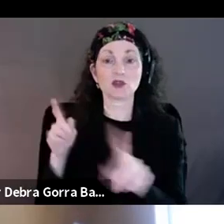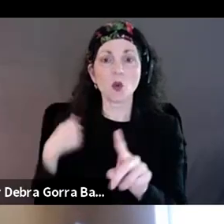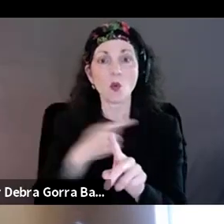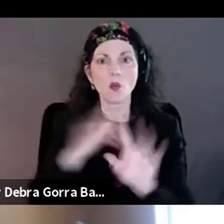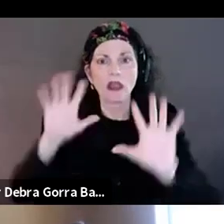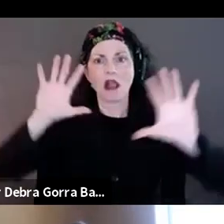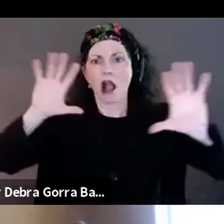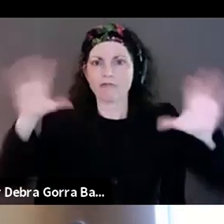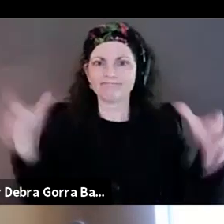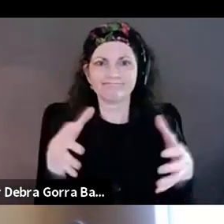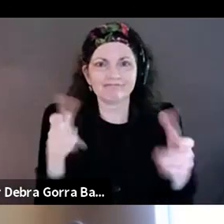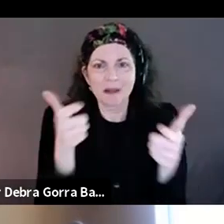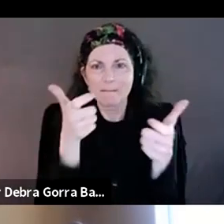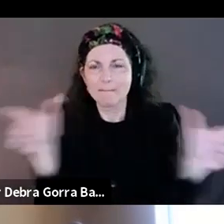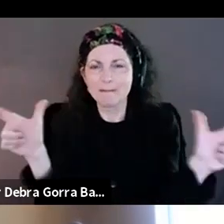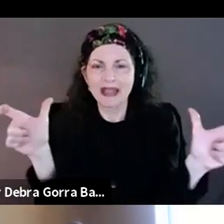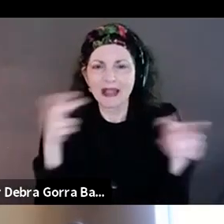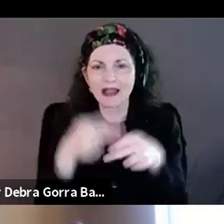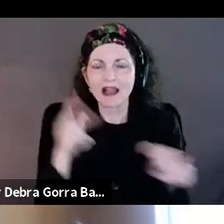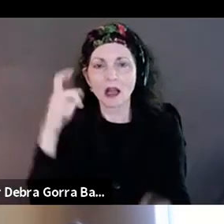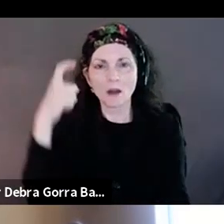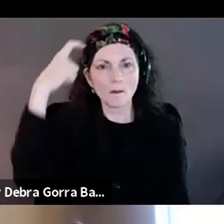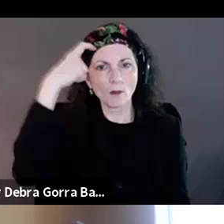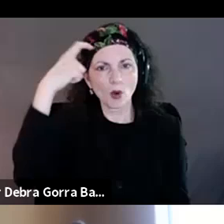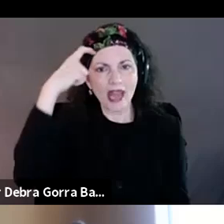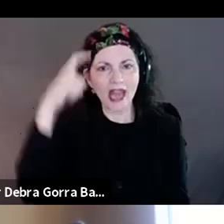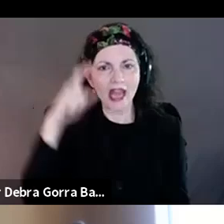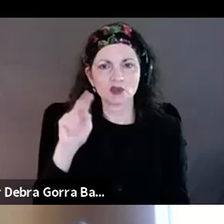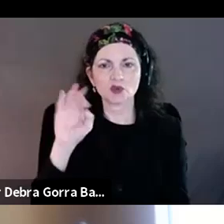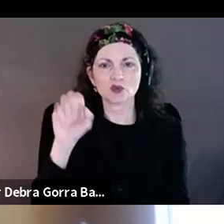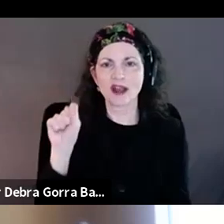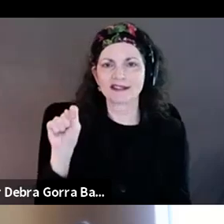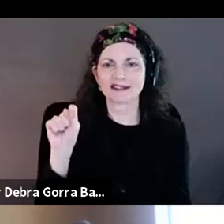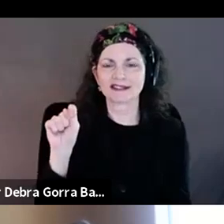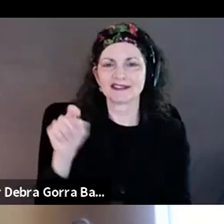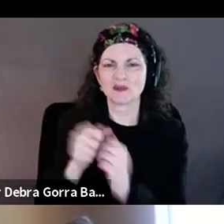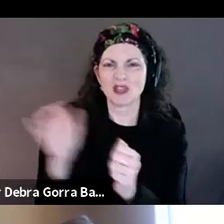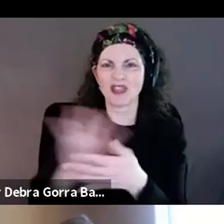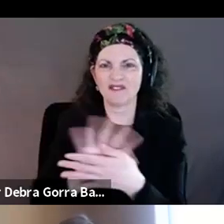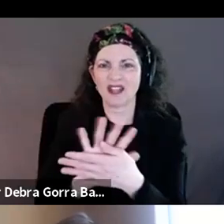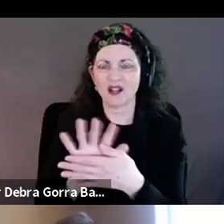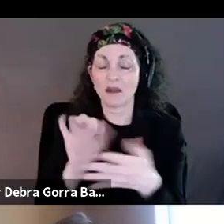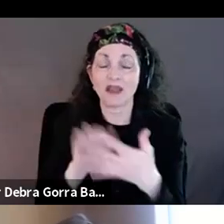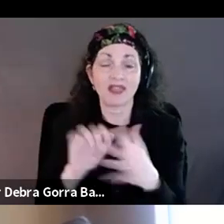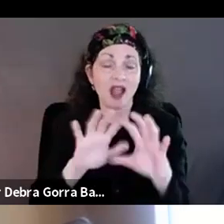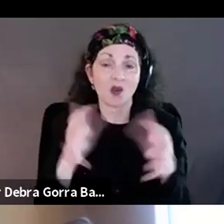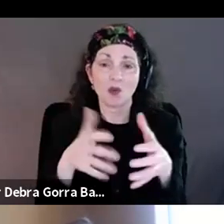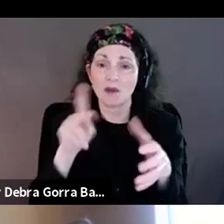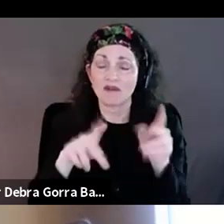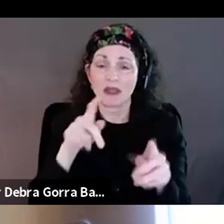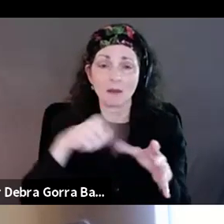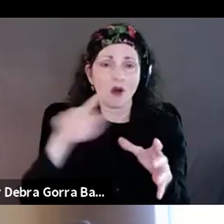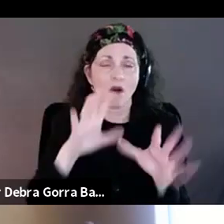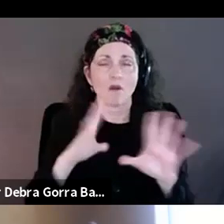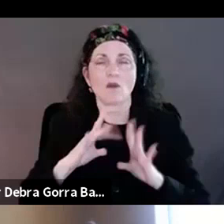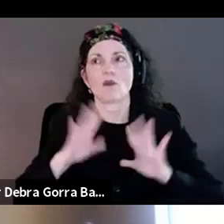the fall before we finished the film with a really amazing group of activists and people from